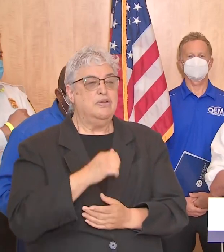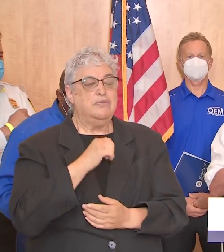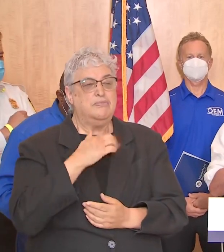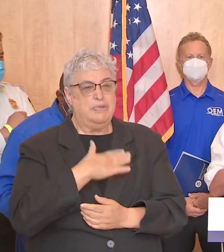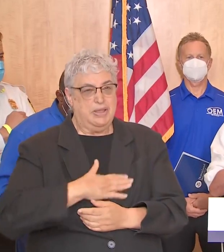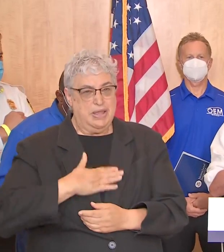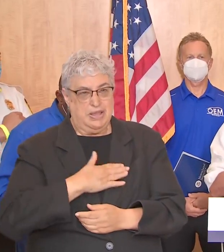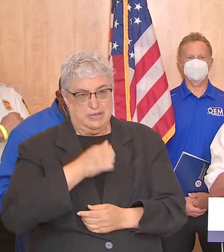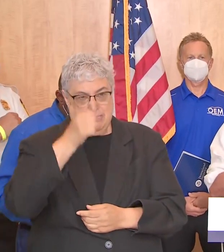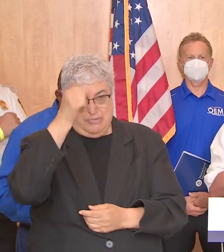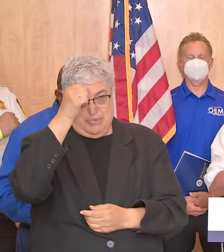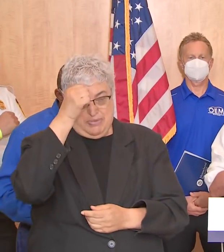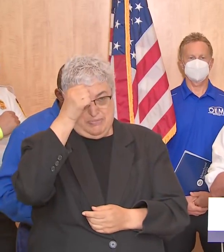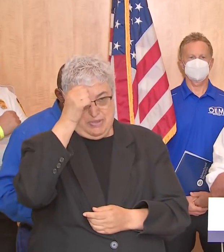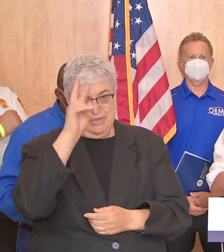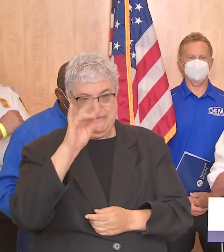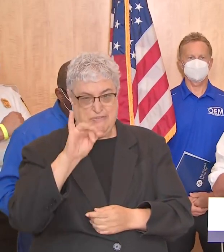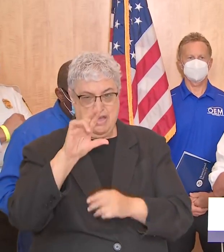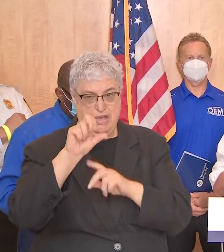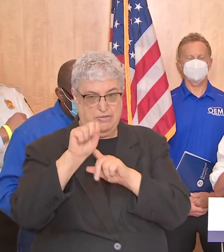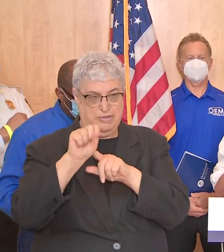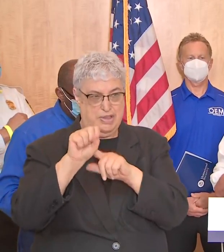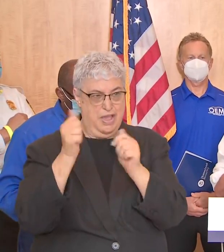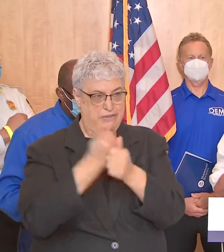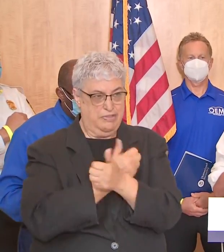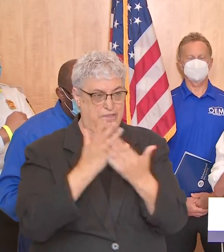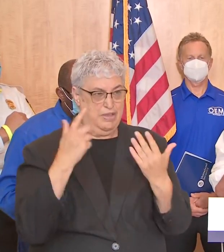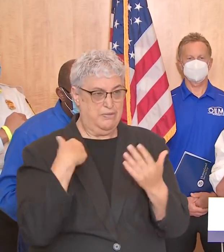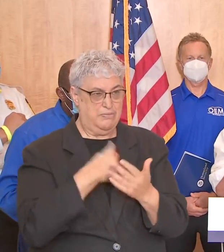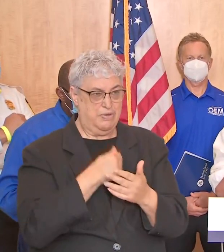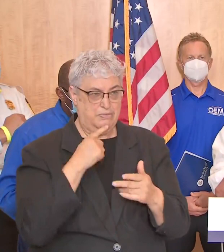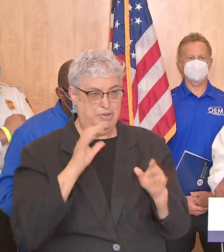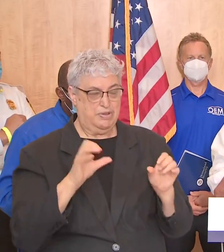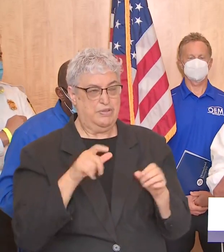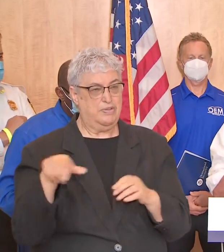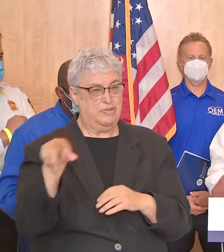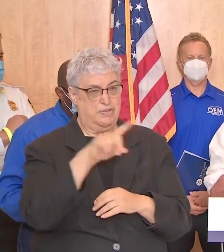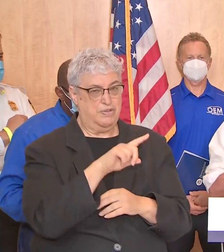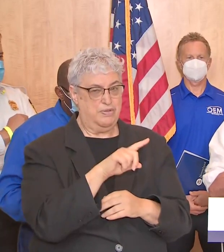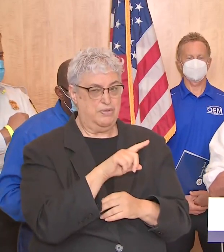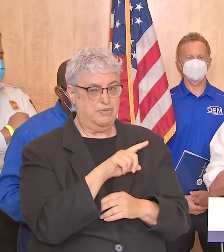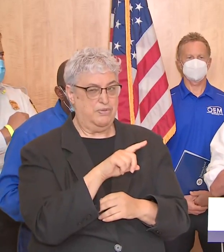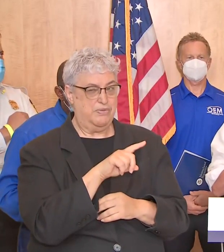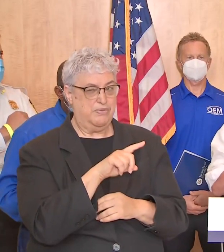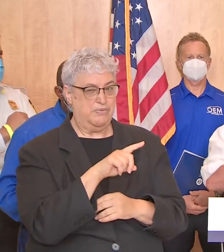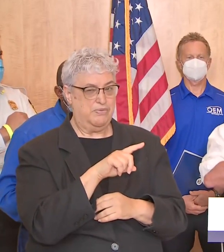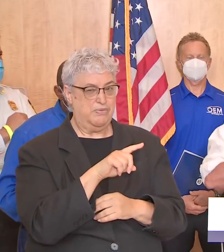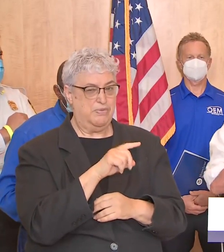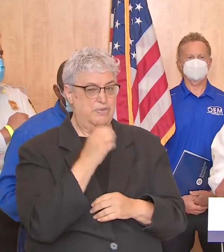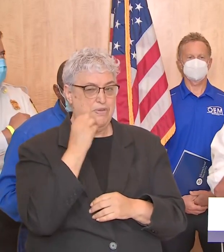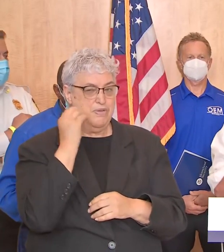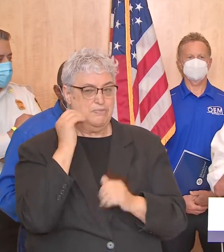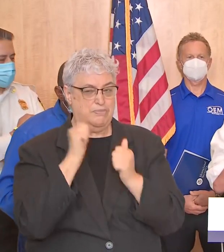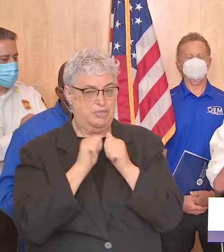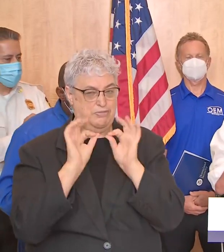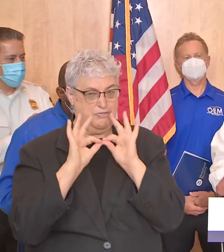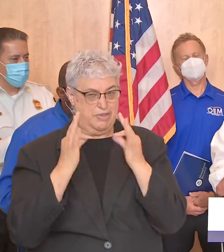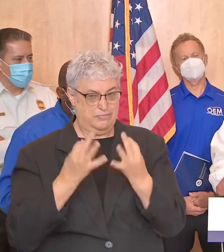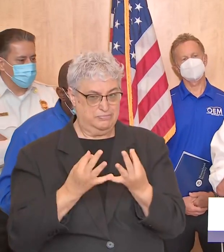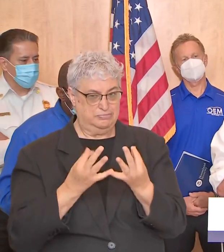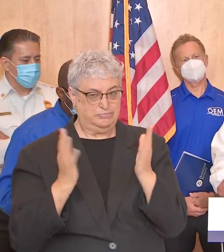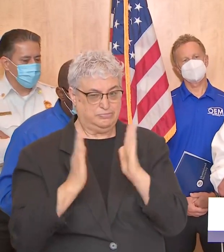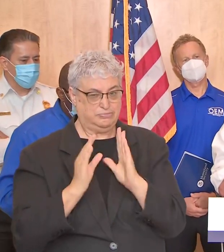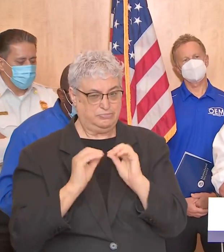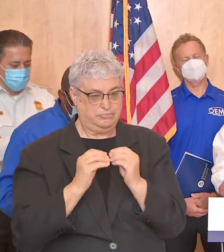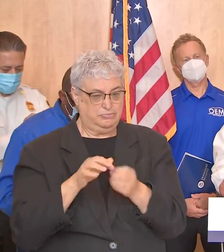about the the virus and all the precautions that we have in place so if you are someone who is uh sheltering at home with your family and it's a